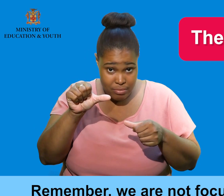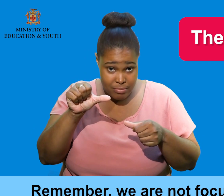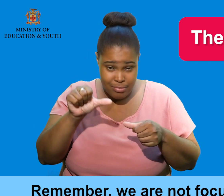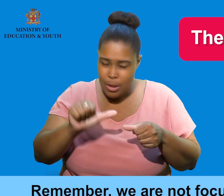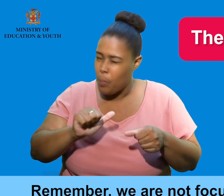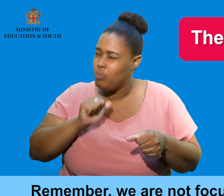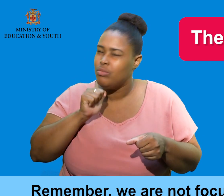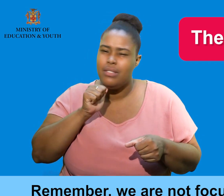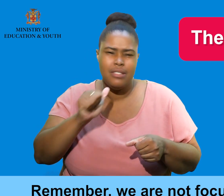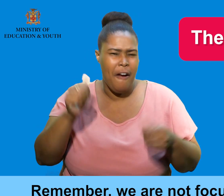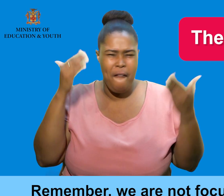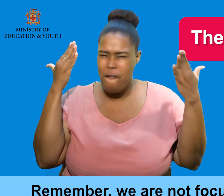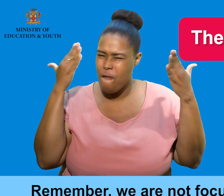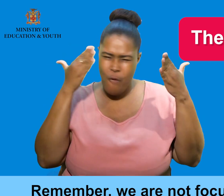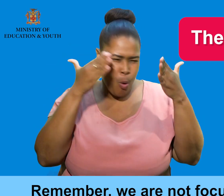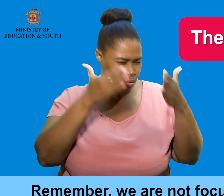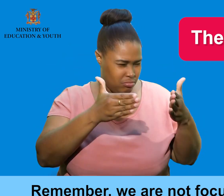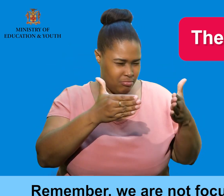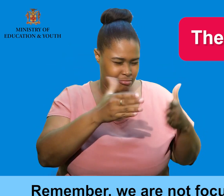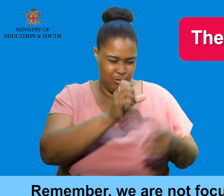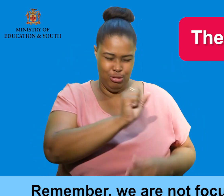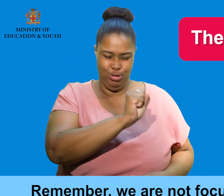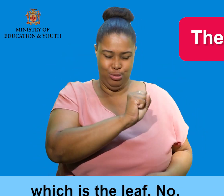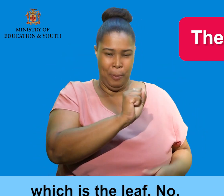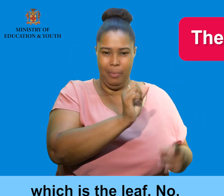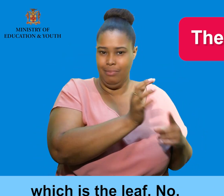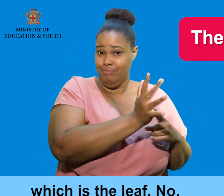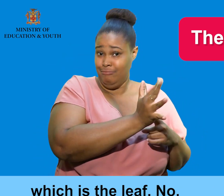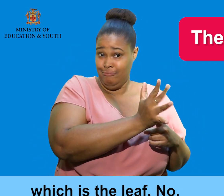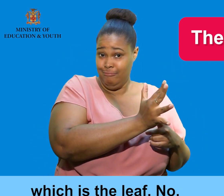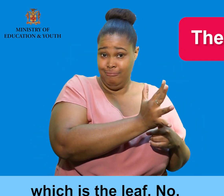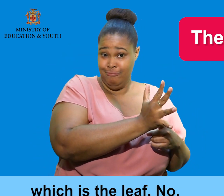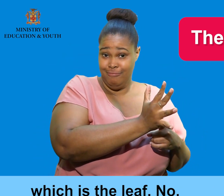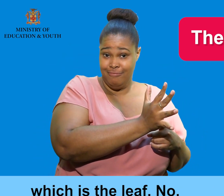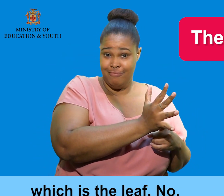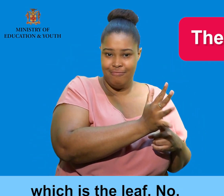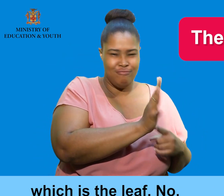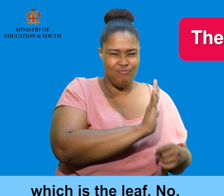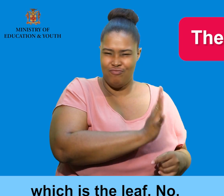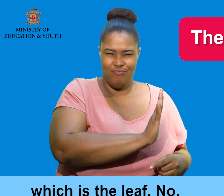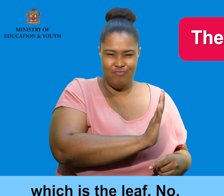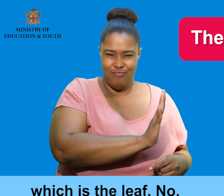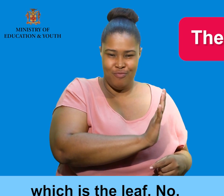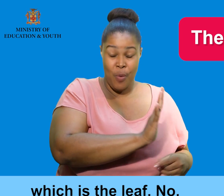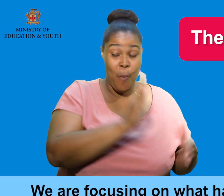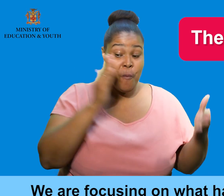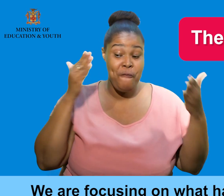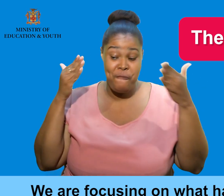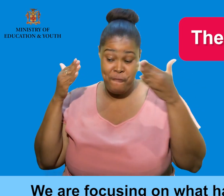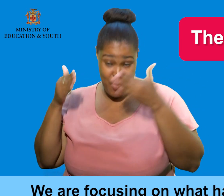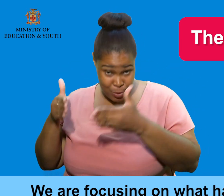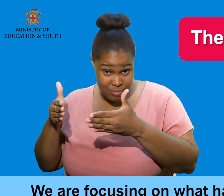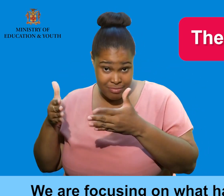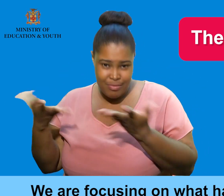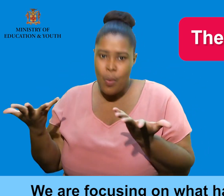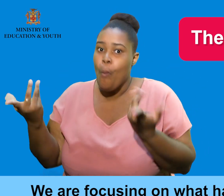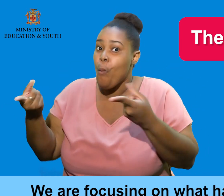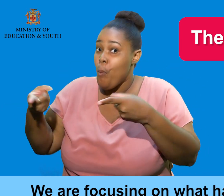We are not focusing on the subject, which is the leaf. No. We are focusing on